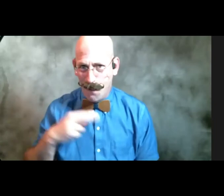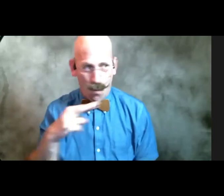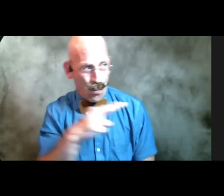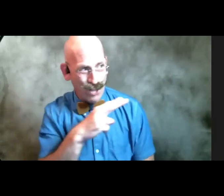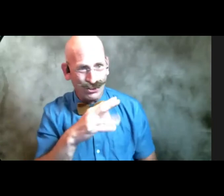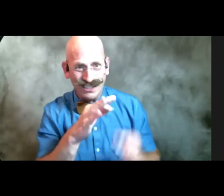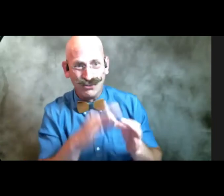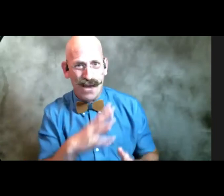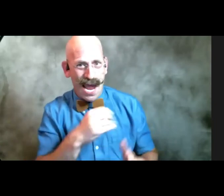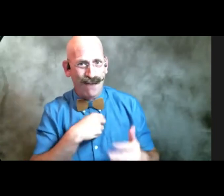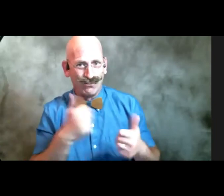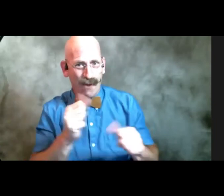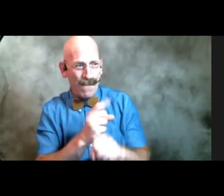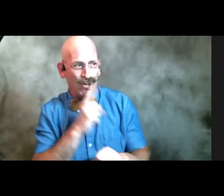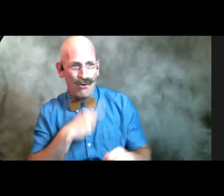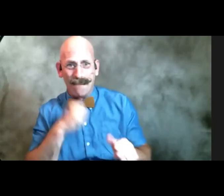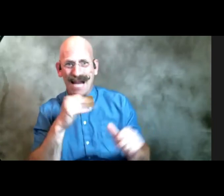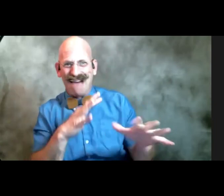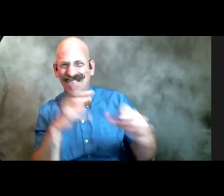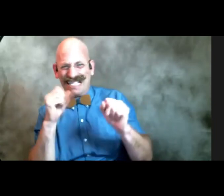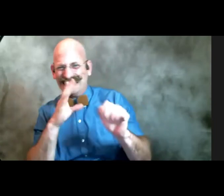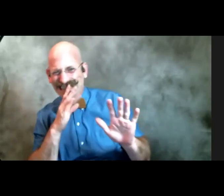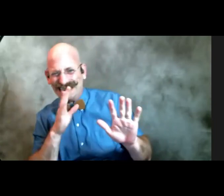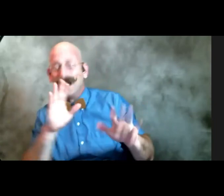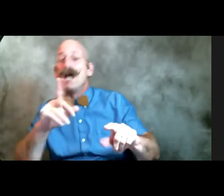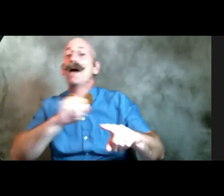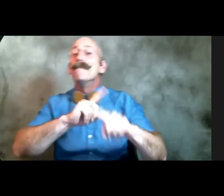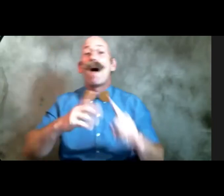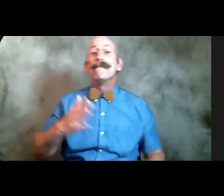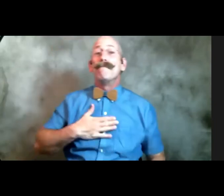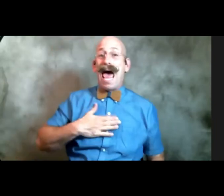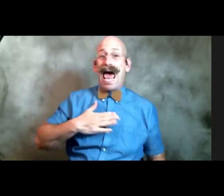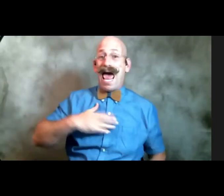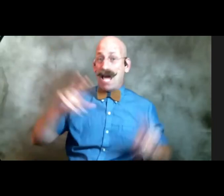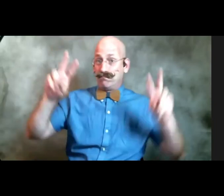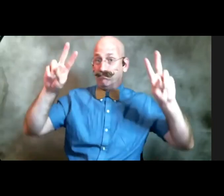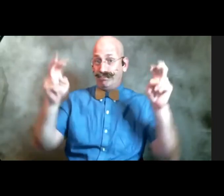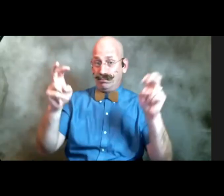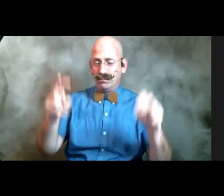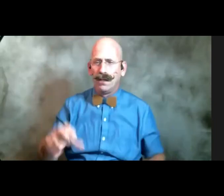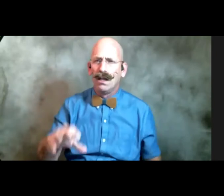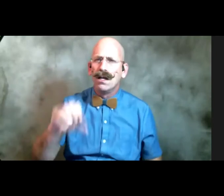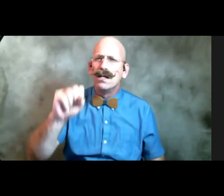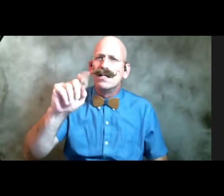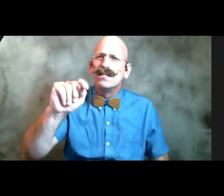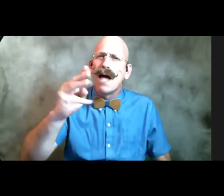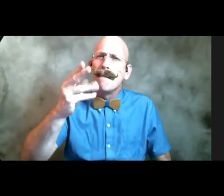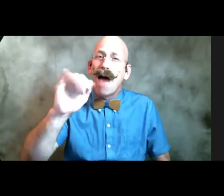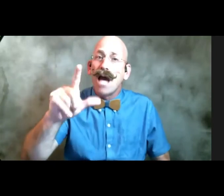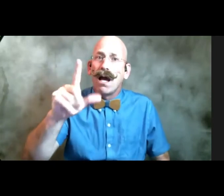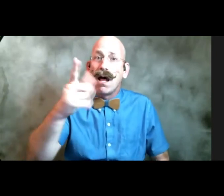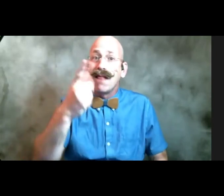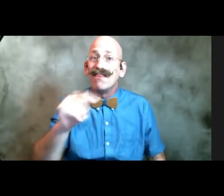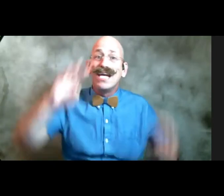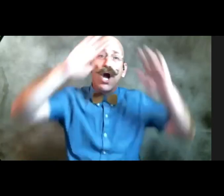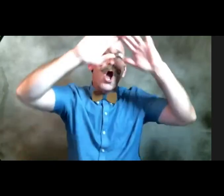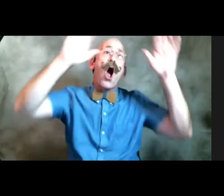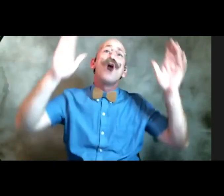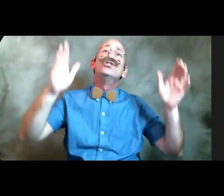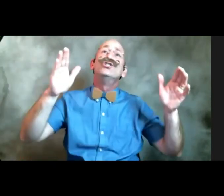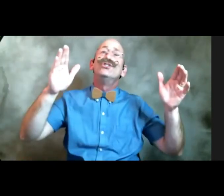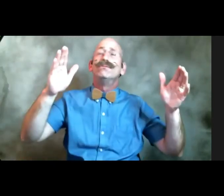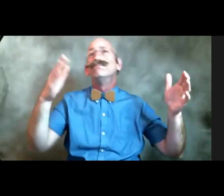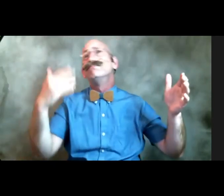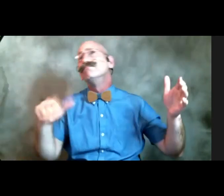to go too fast for him here's my version Saint Michael the archangel